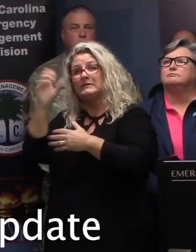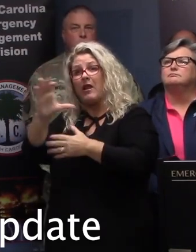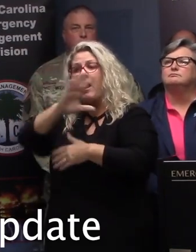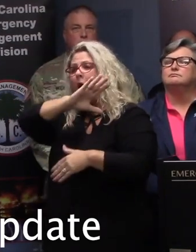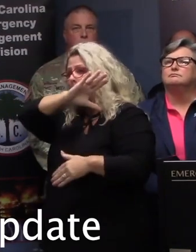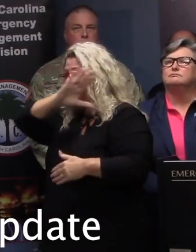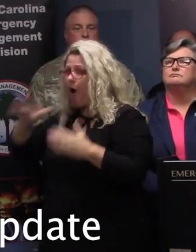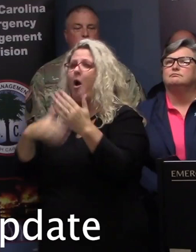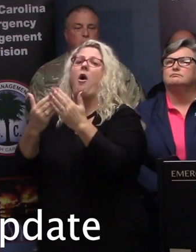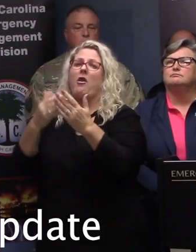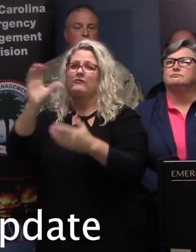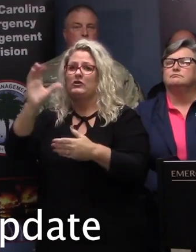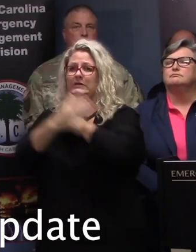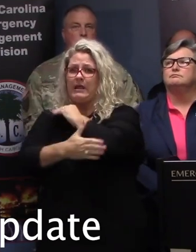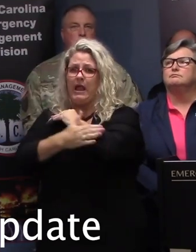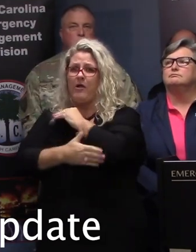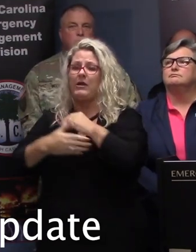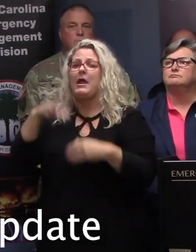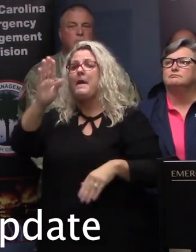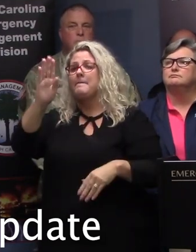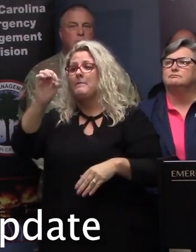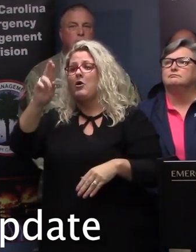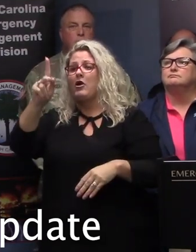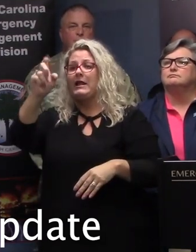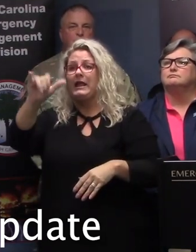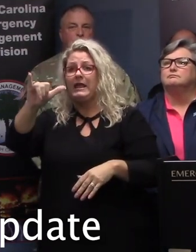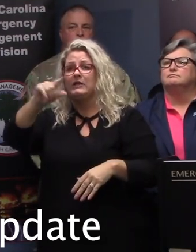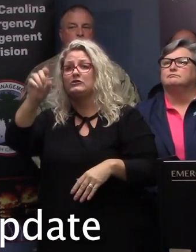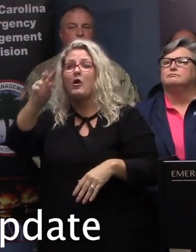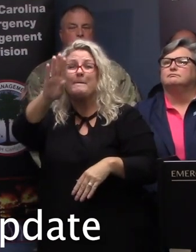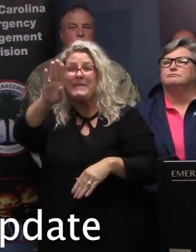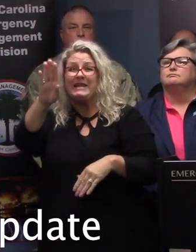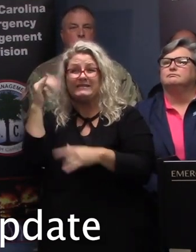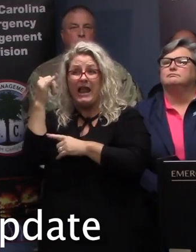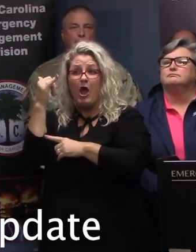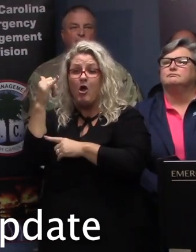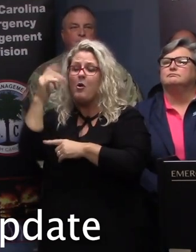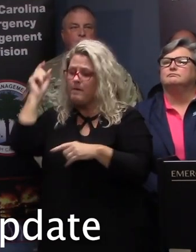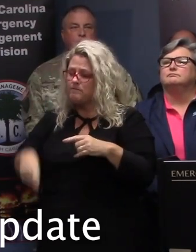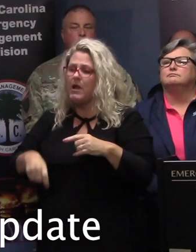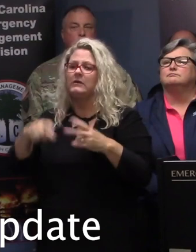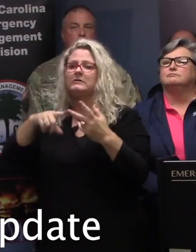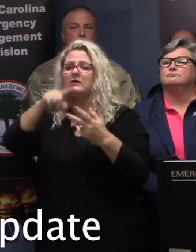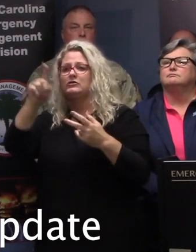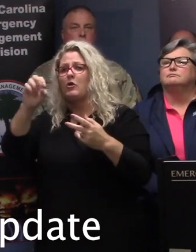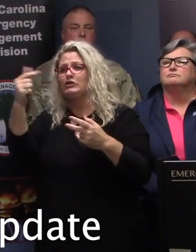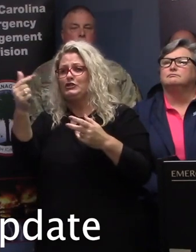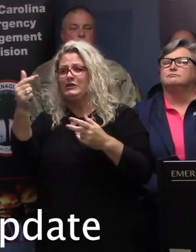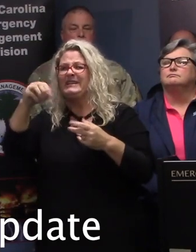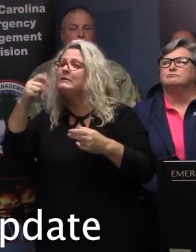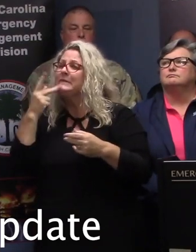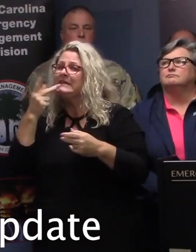Charleston County. Berkeley County, it's Zone B, which is shown in yellow, and Zone G, which is shown in